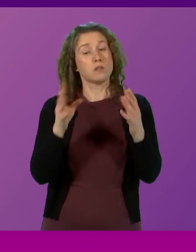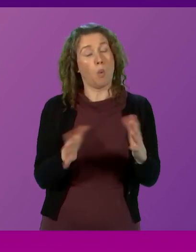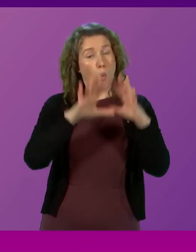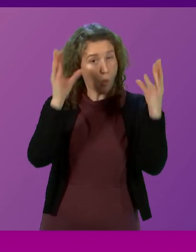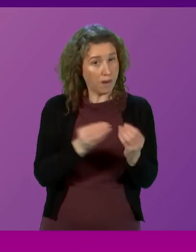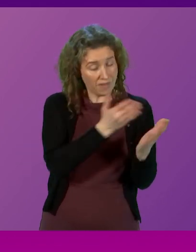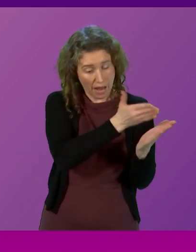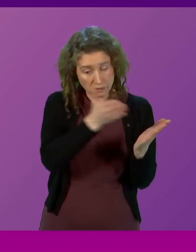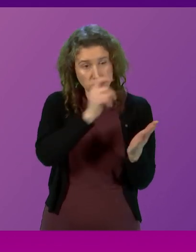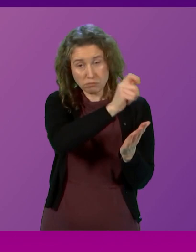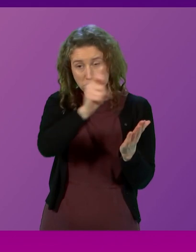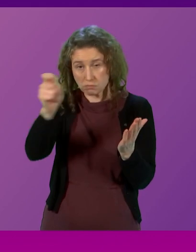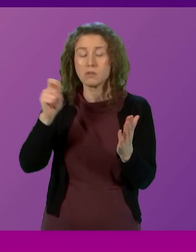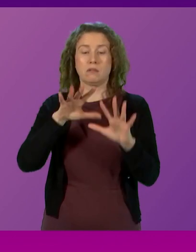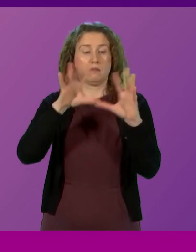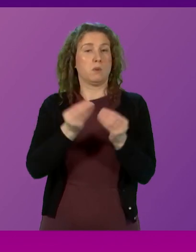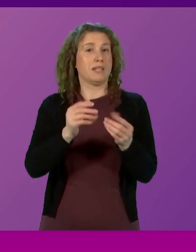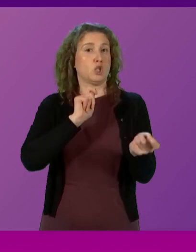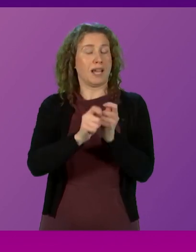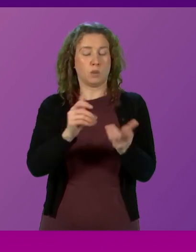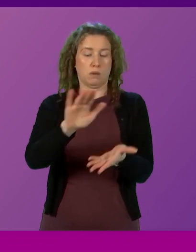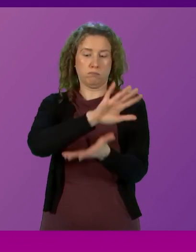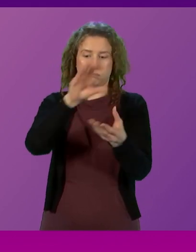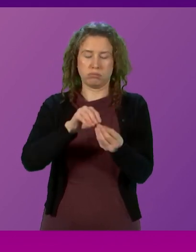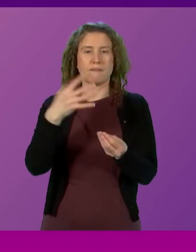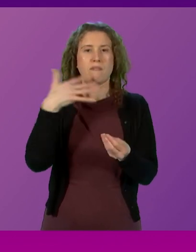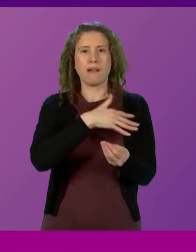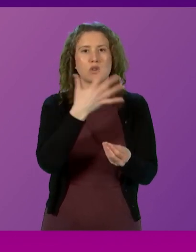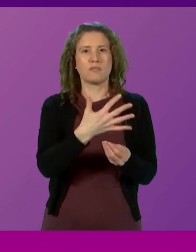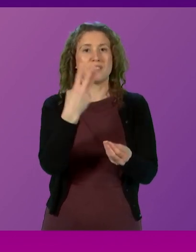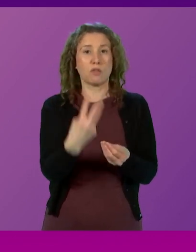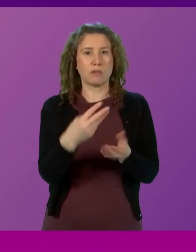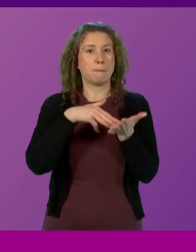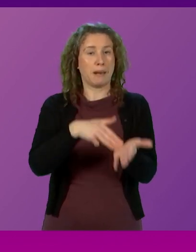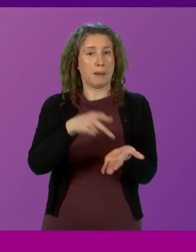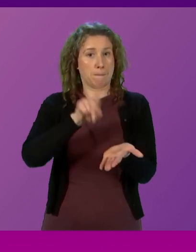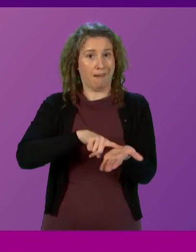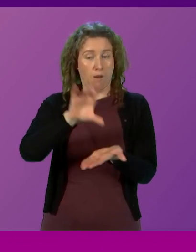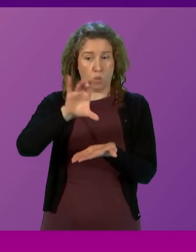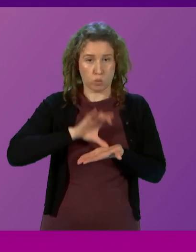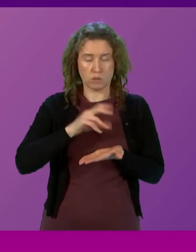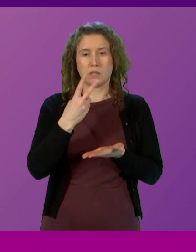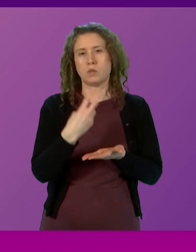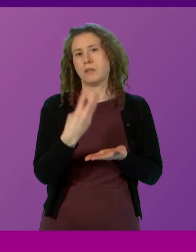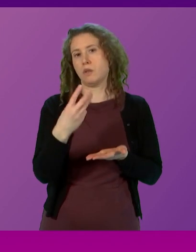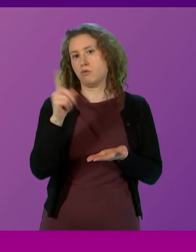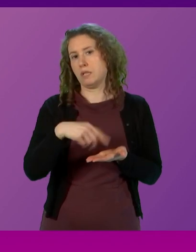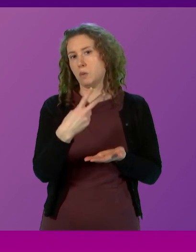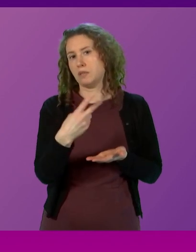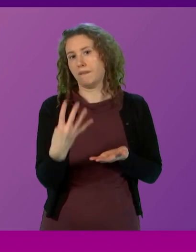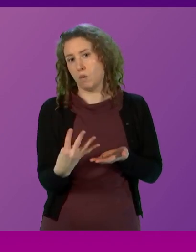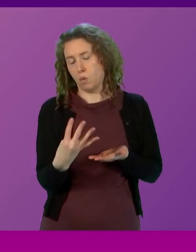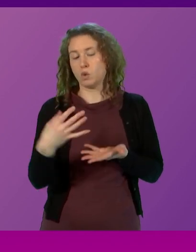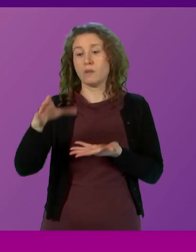we estimate that these changes will provide £553 million in 2023-2024 for